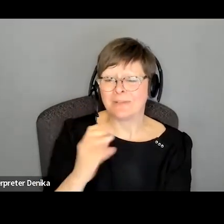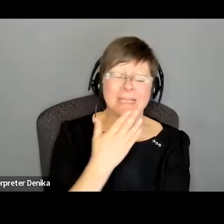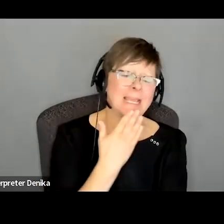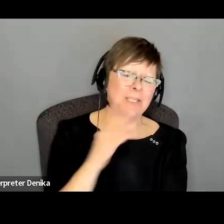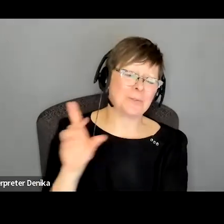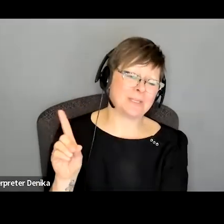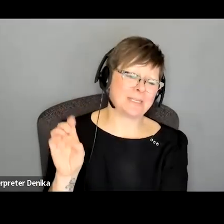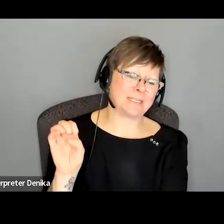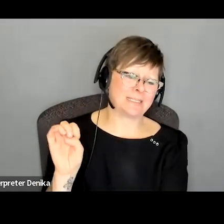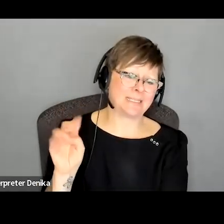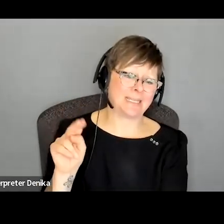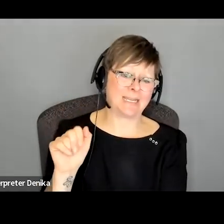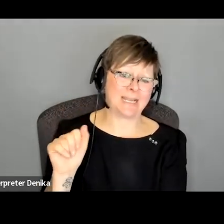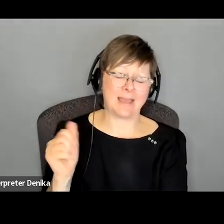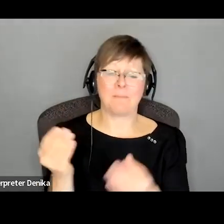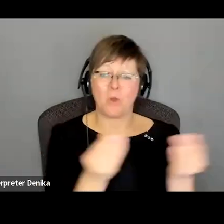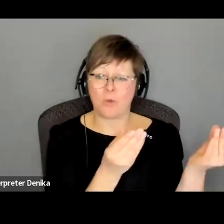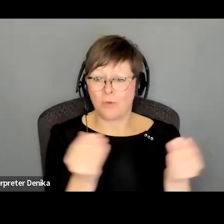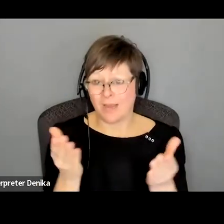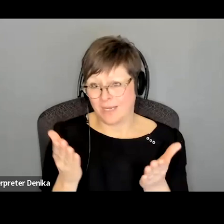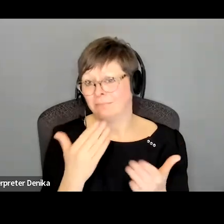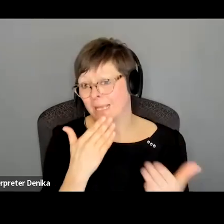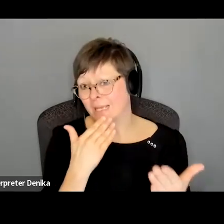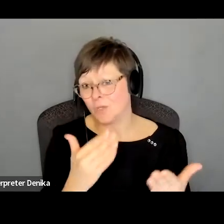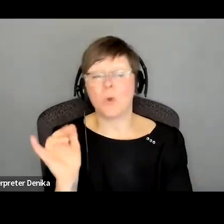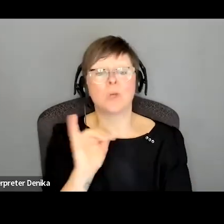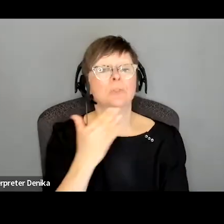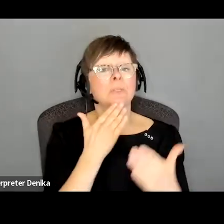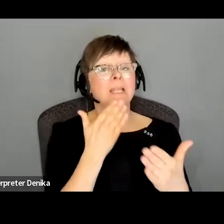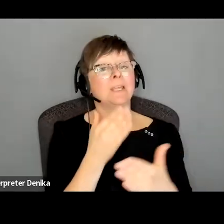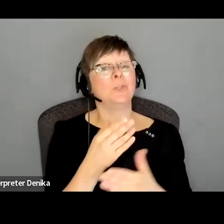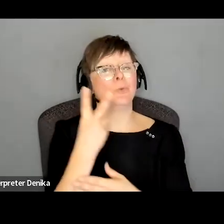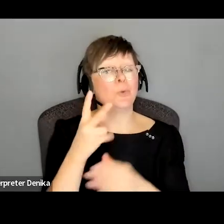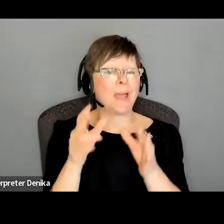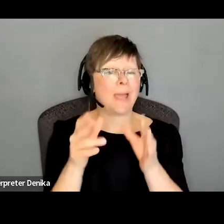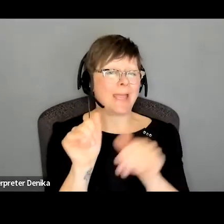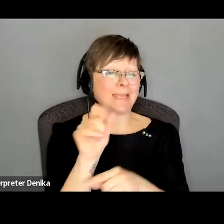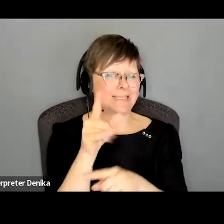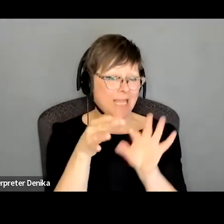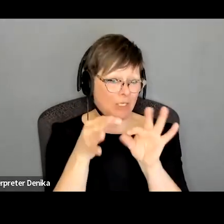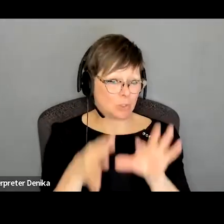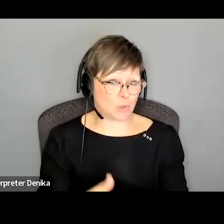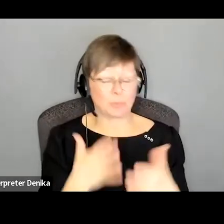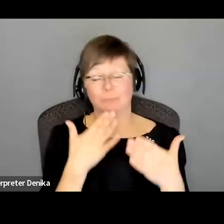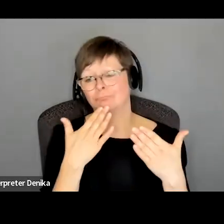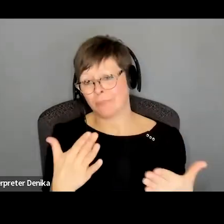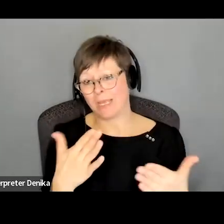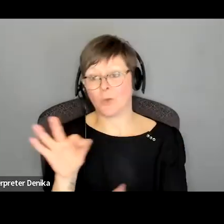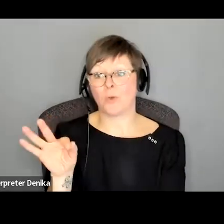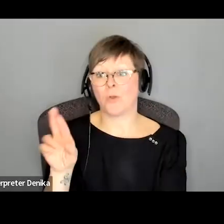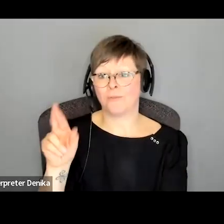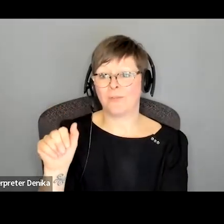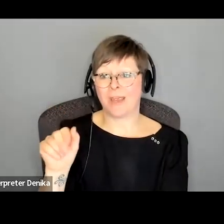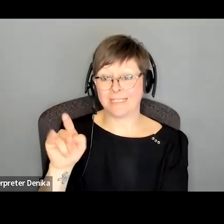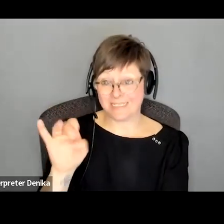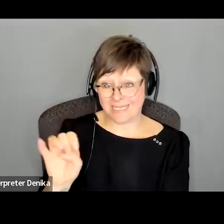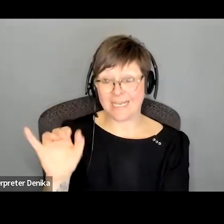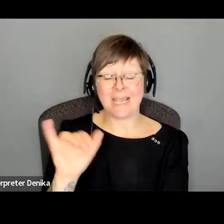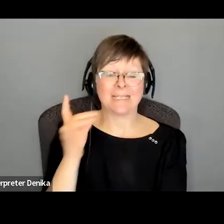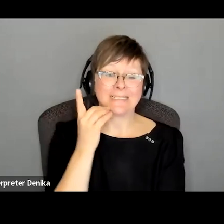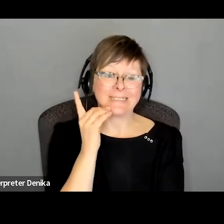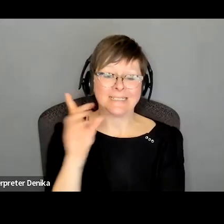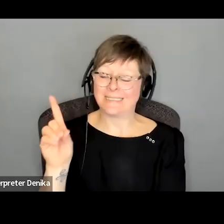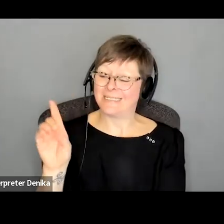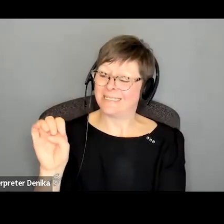moderating this conversation and also to our asl interpreters francine and danika